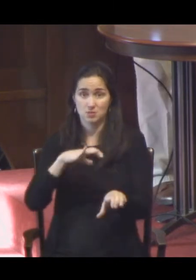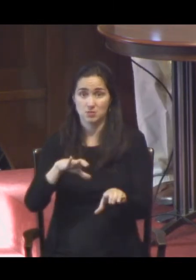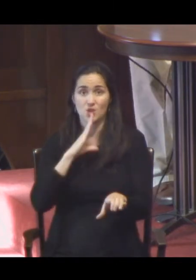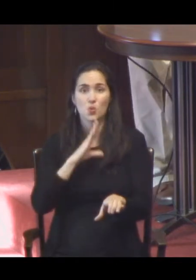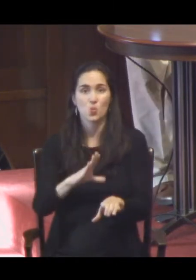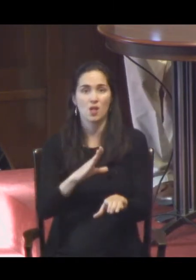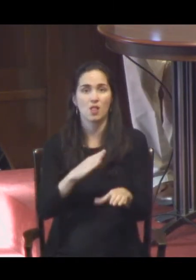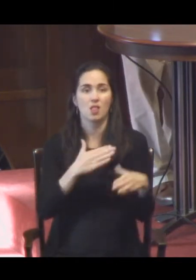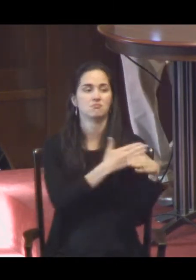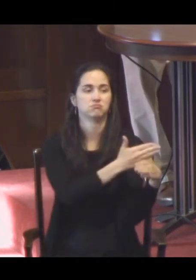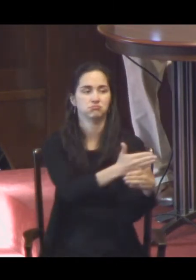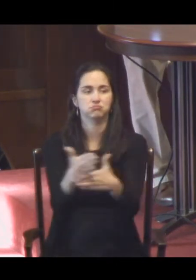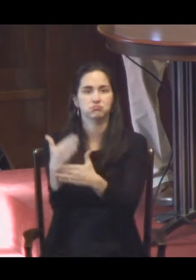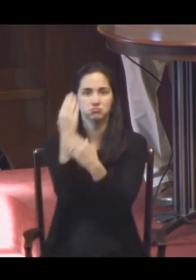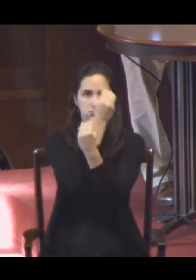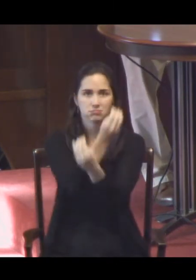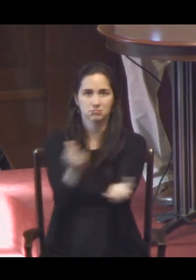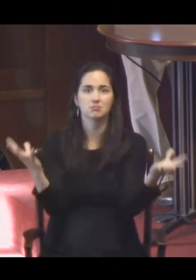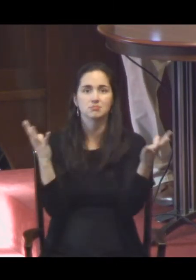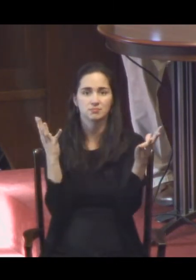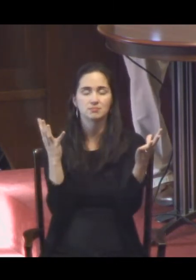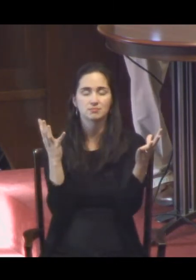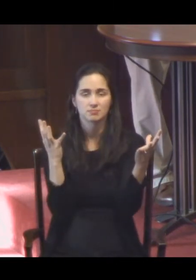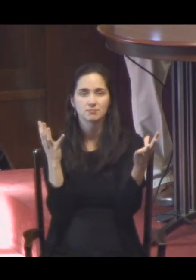of her in her memory.